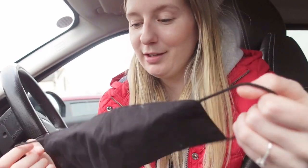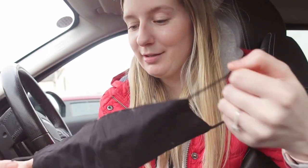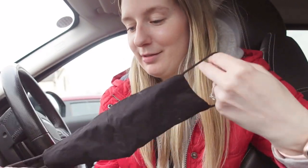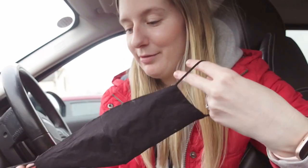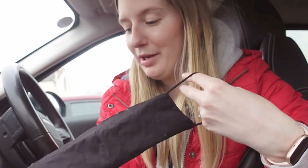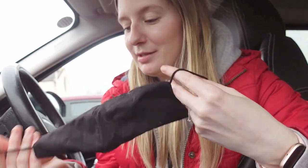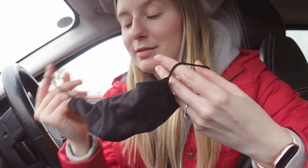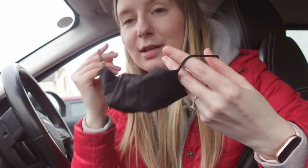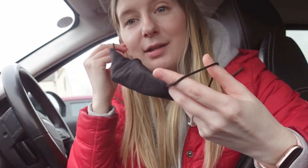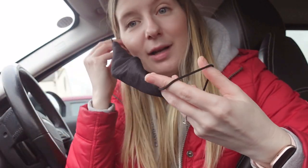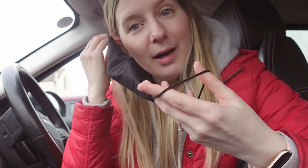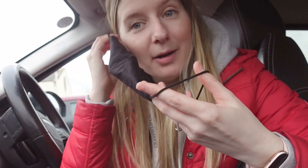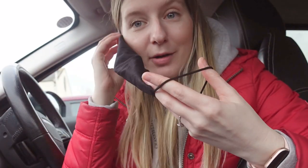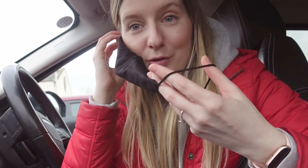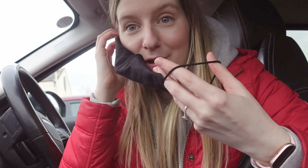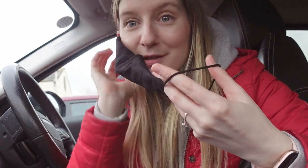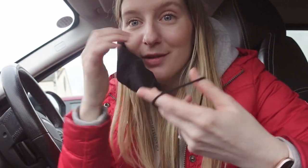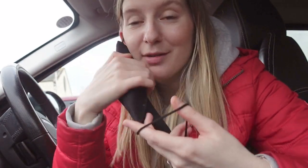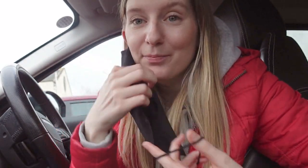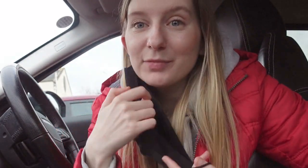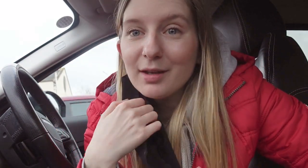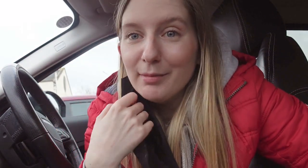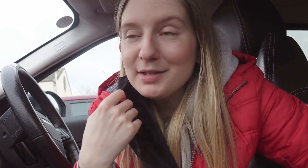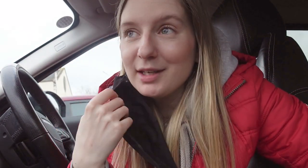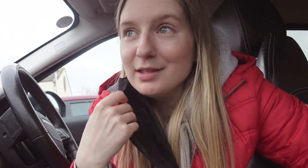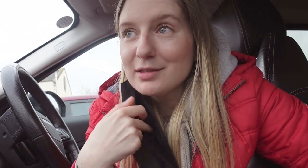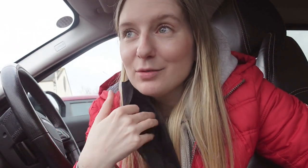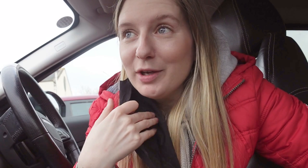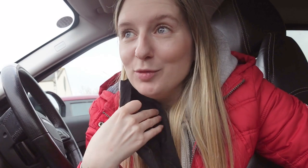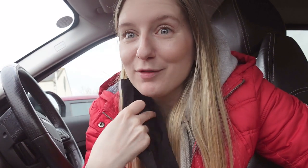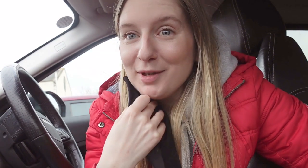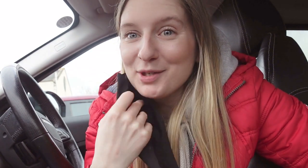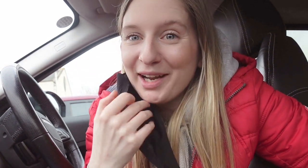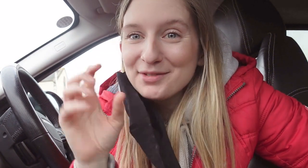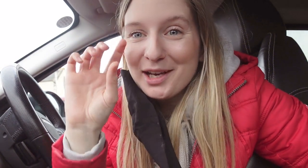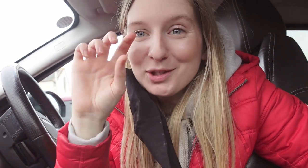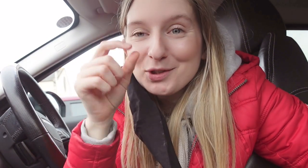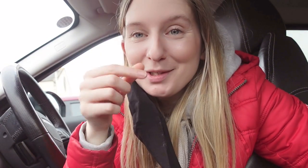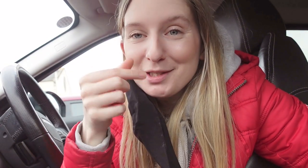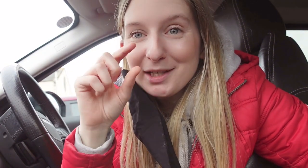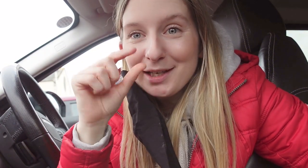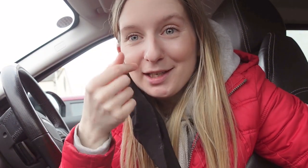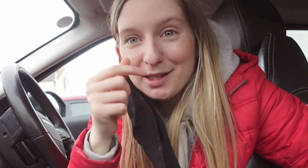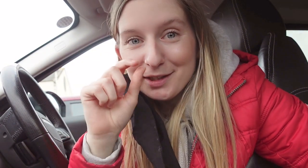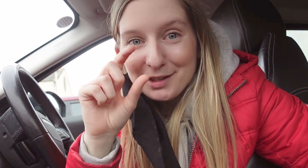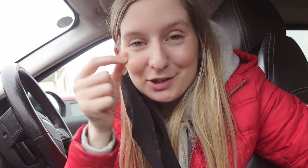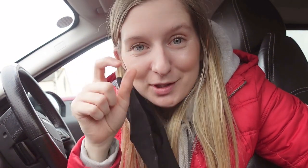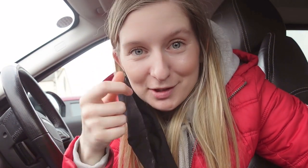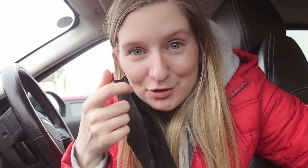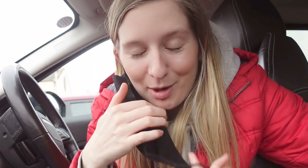device also this mask is way too big for me so I have to like twist the twist the straps